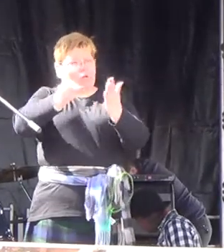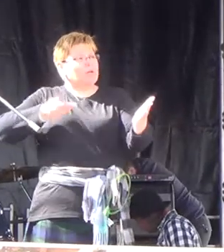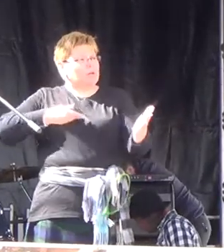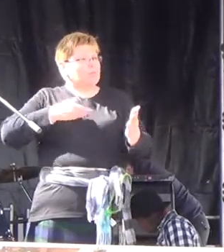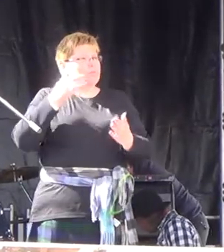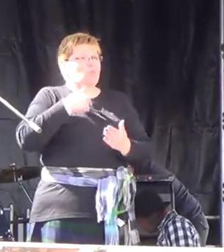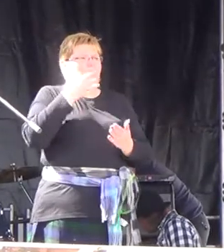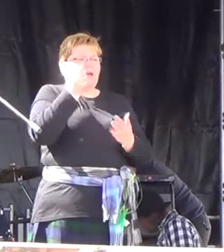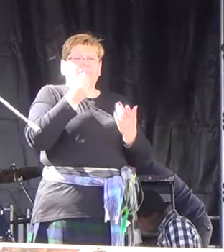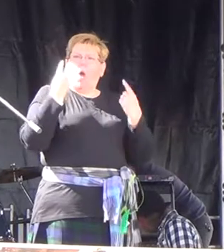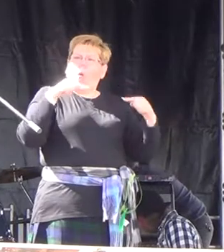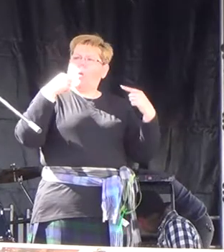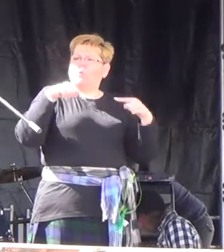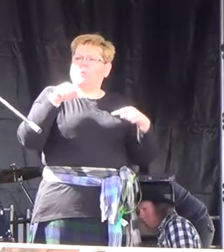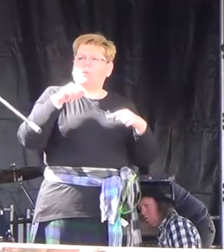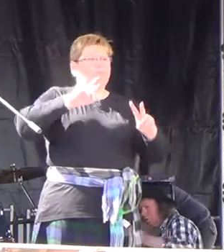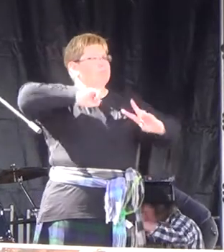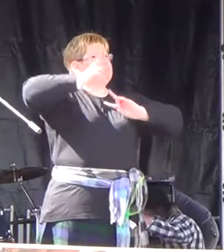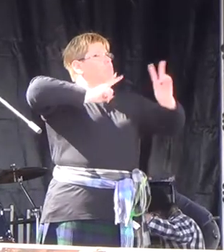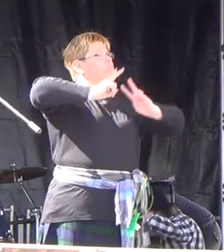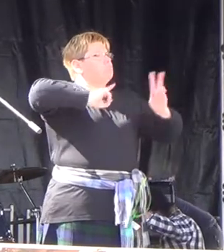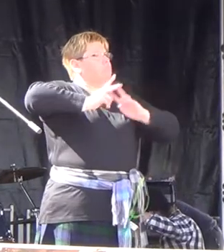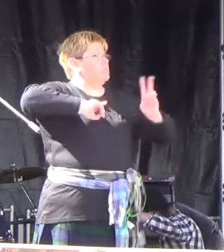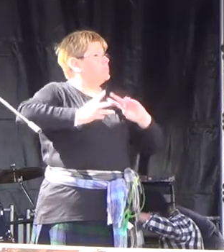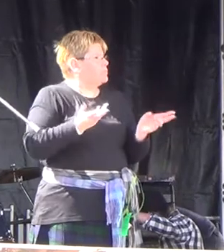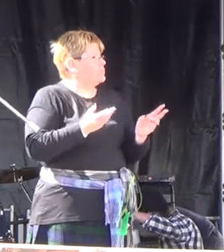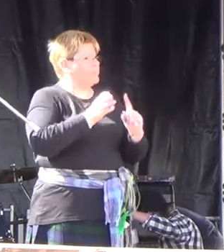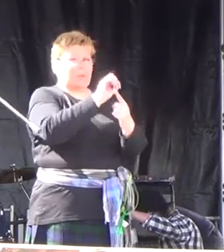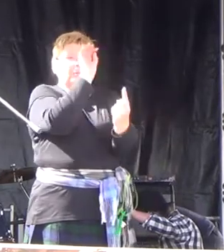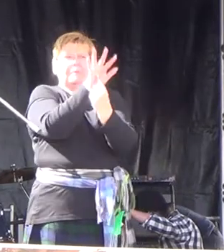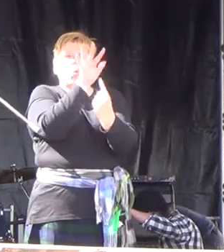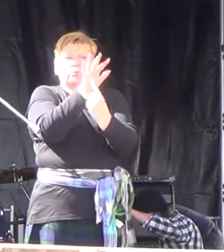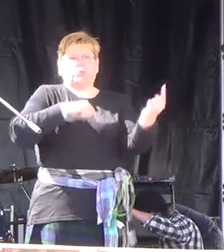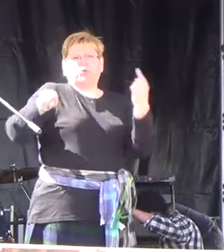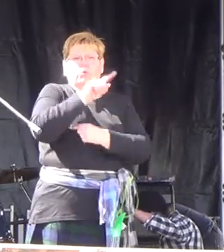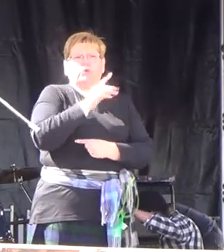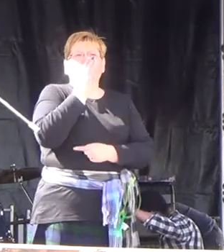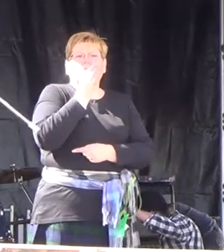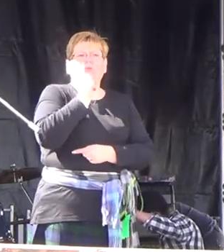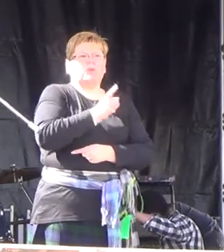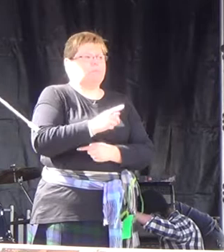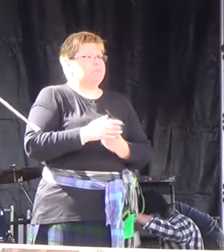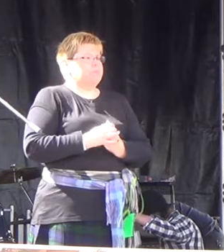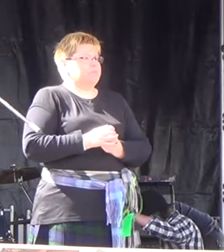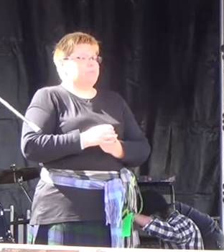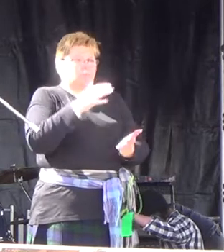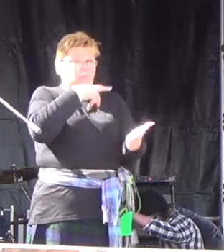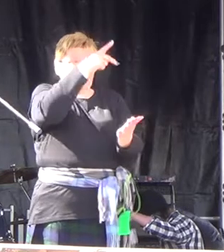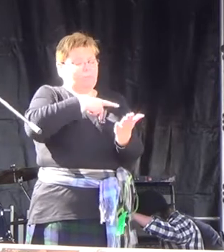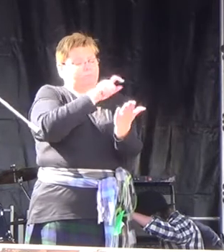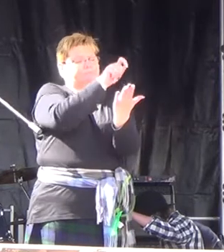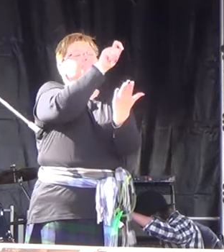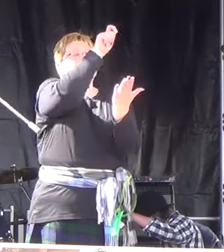We're allowed, we have free speech. And it's so vitally important that we use that freedom. We put that cross on a bit of